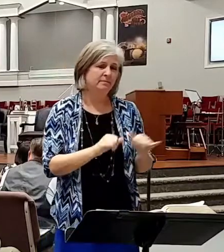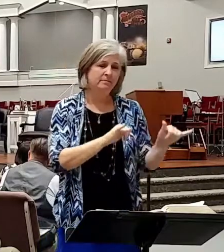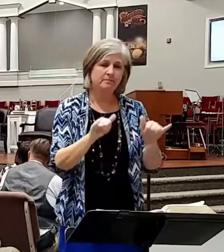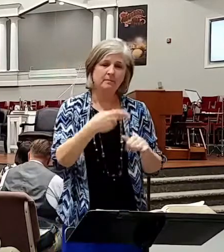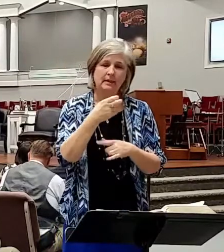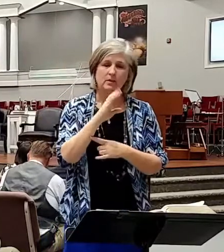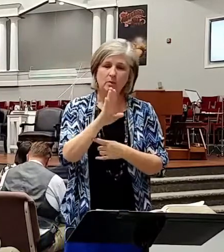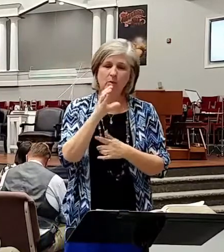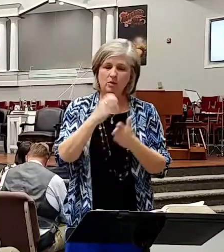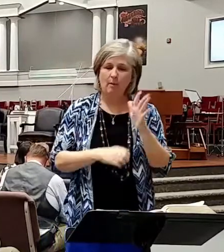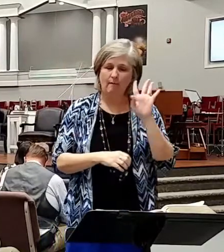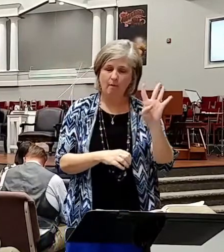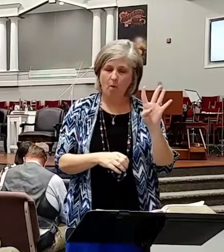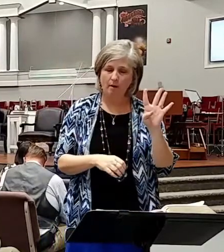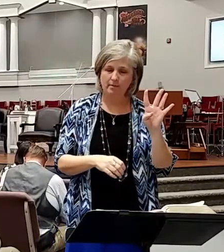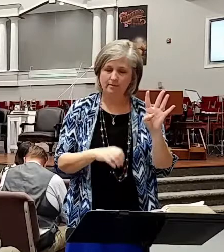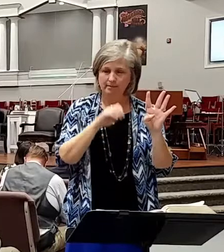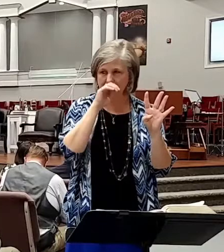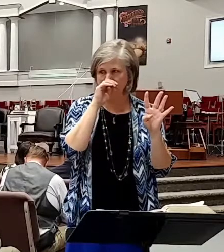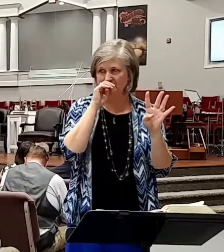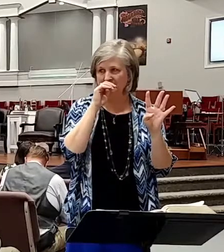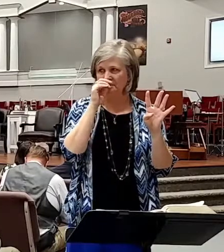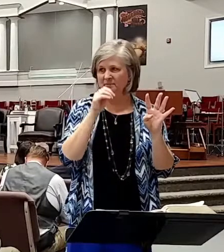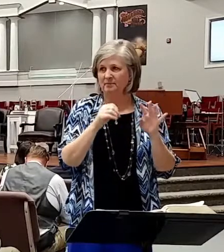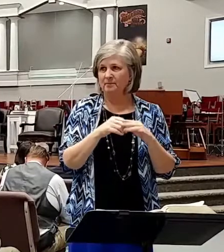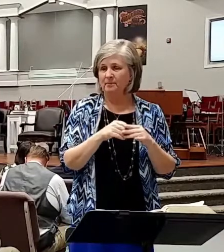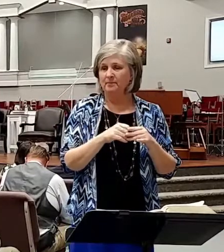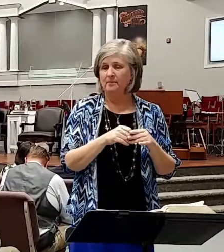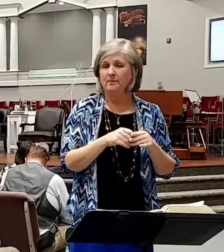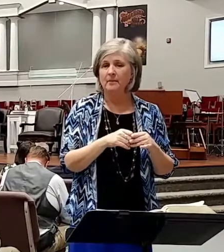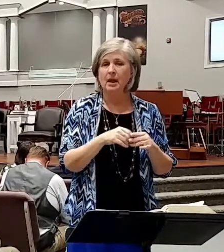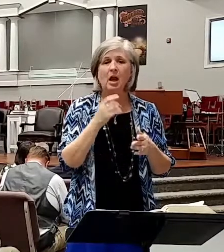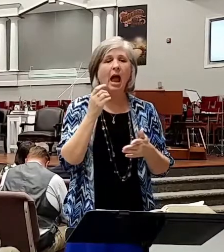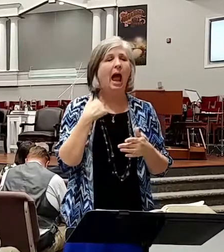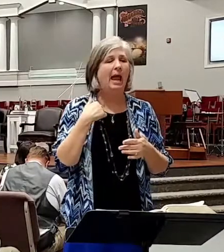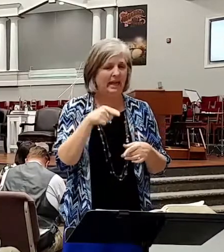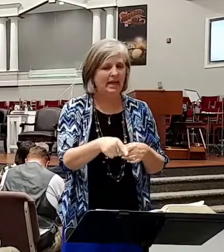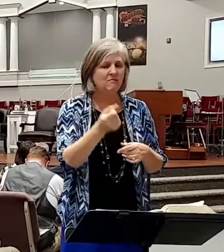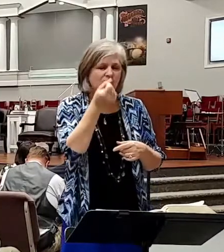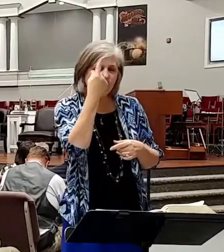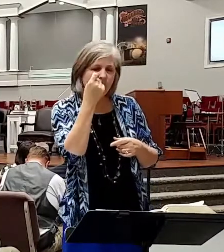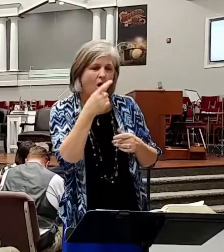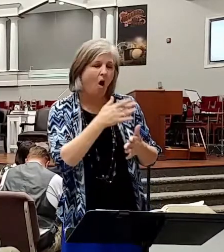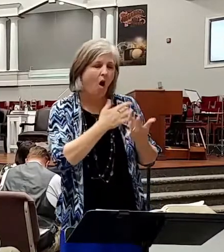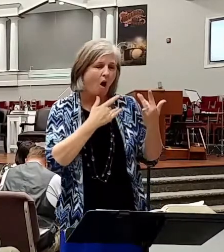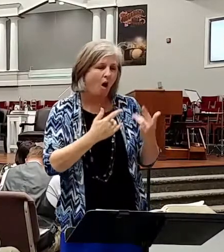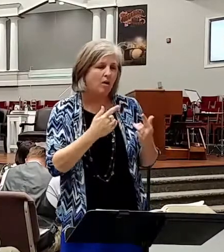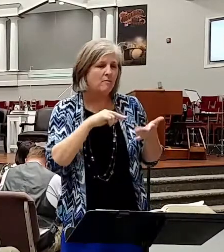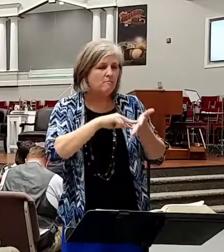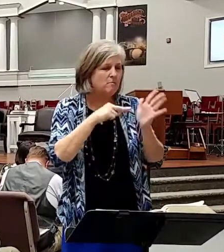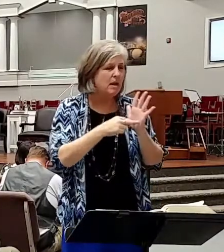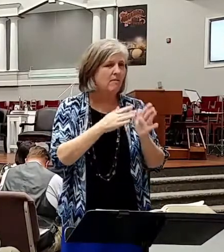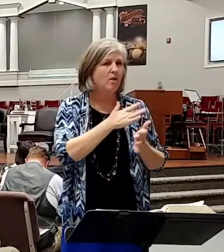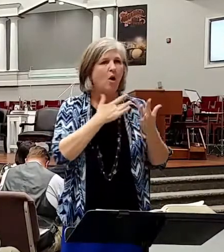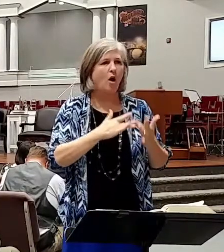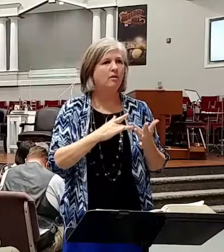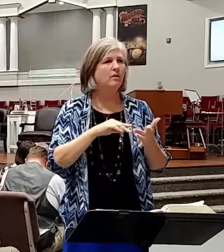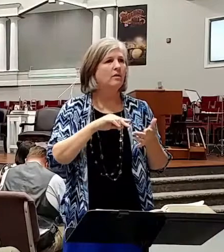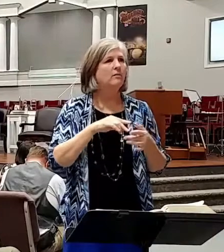number 4 it is it is a discerner of the thoughts and the intents of the heart you ever read the bible and it